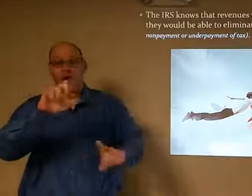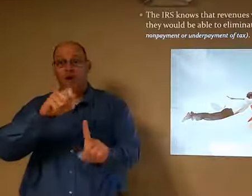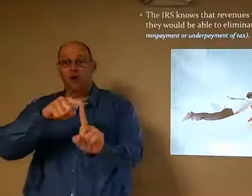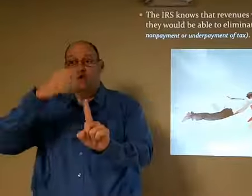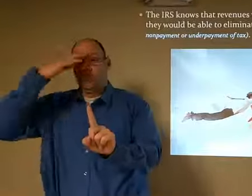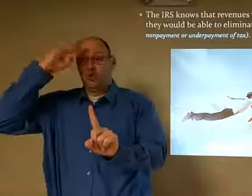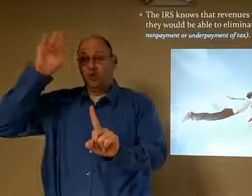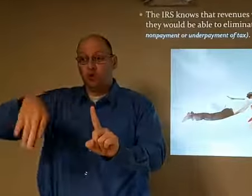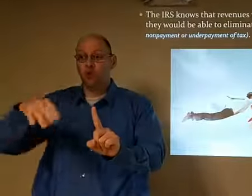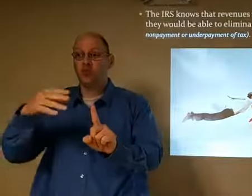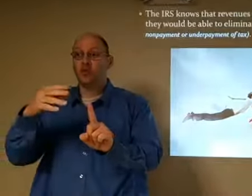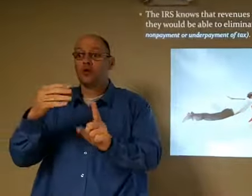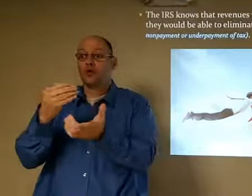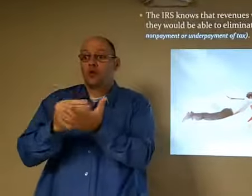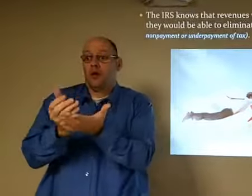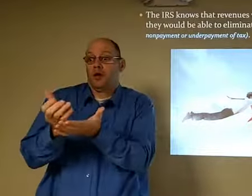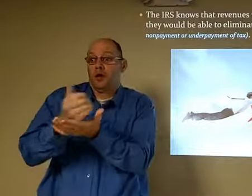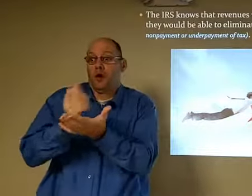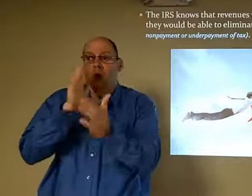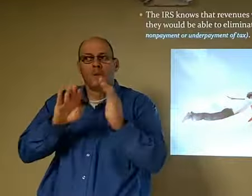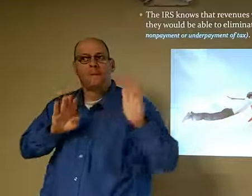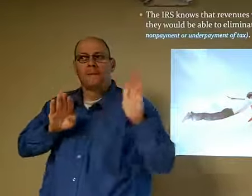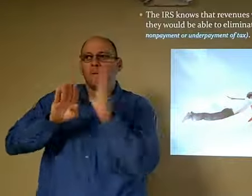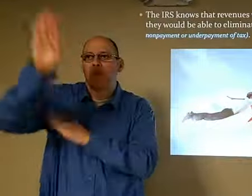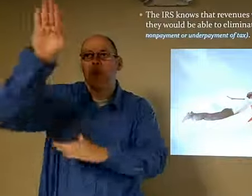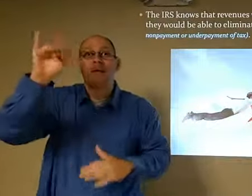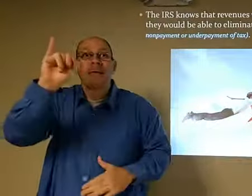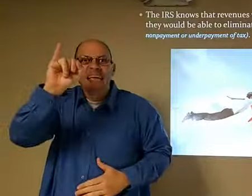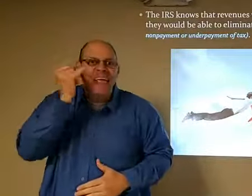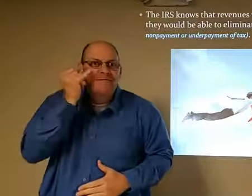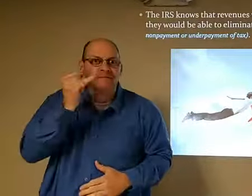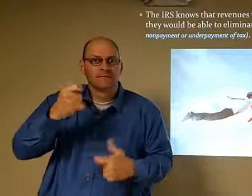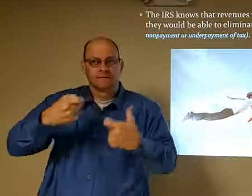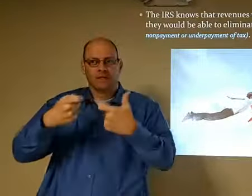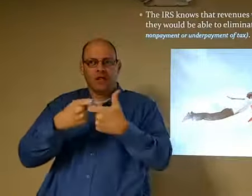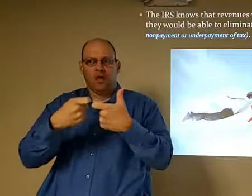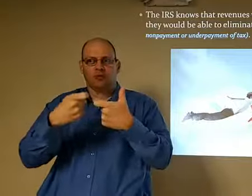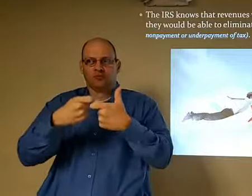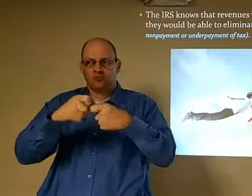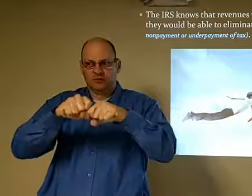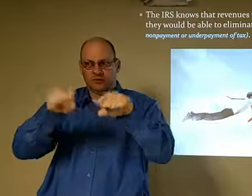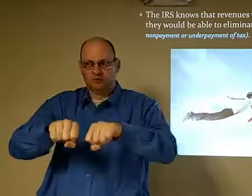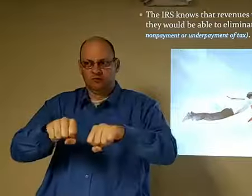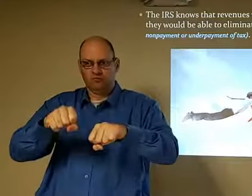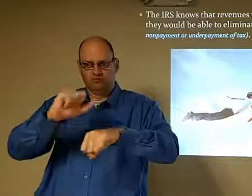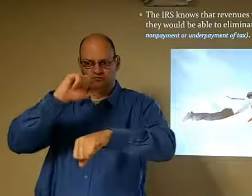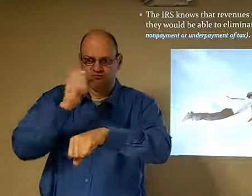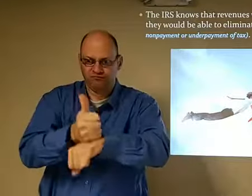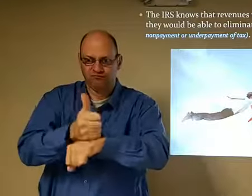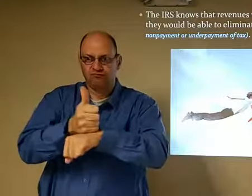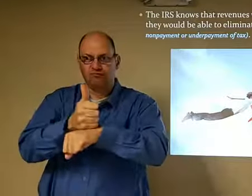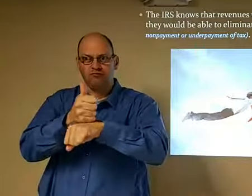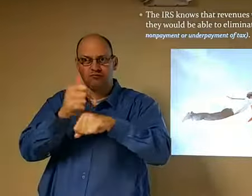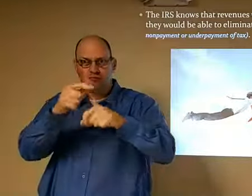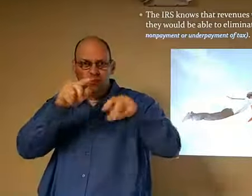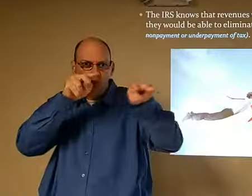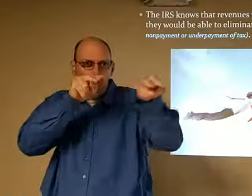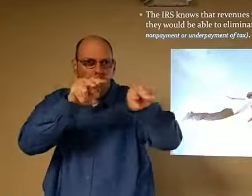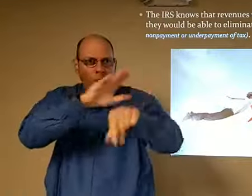So here's another thing. IRS knows that the revenues would skyrocket and they'd be able to